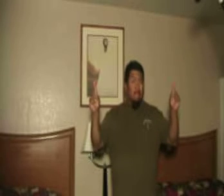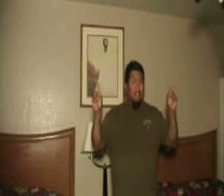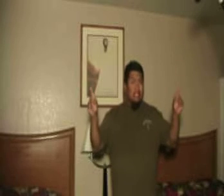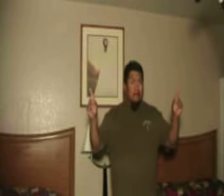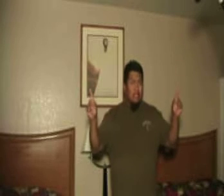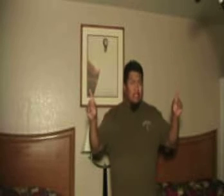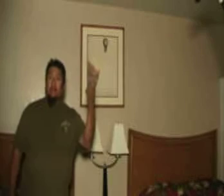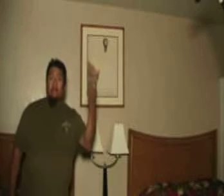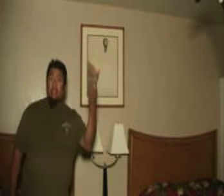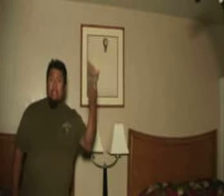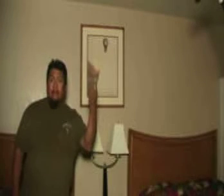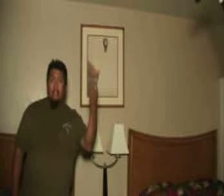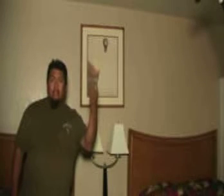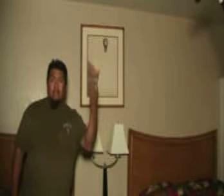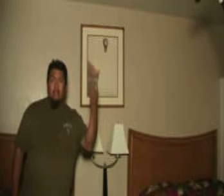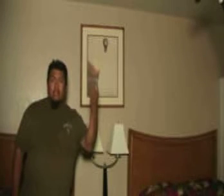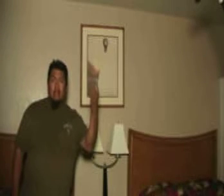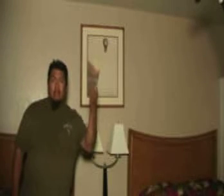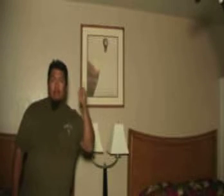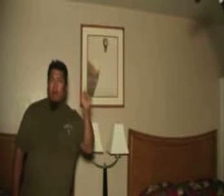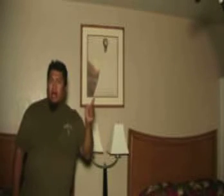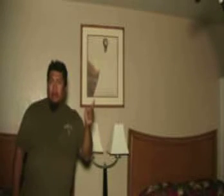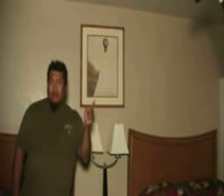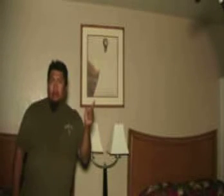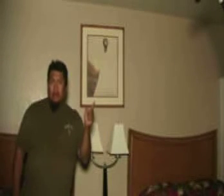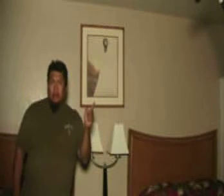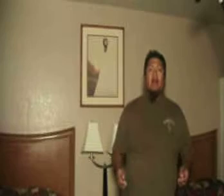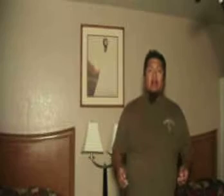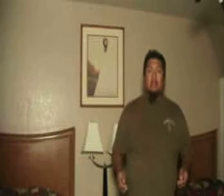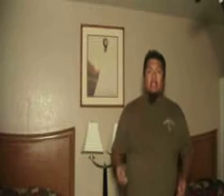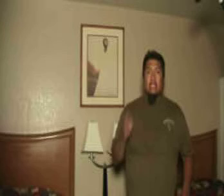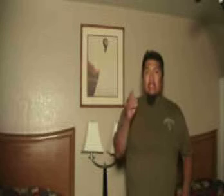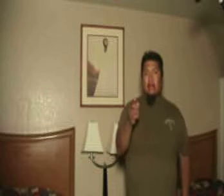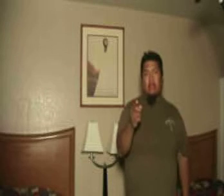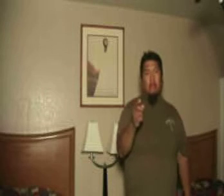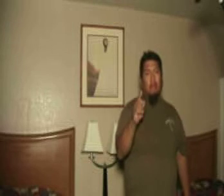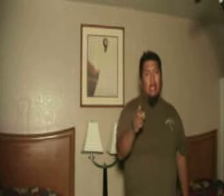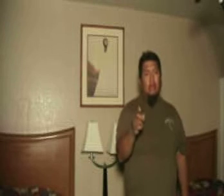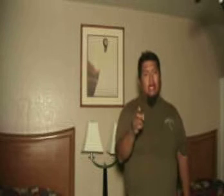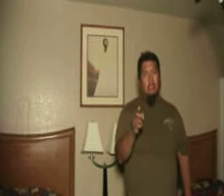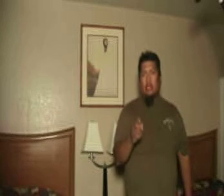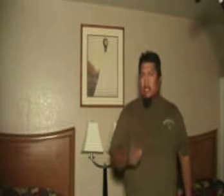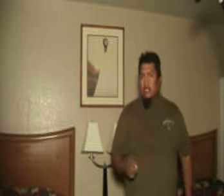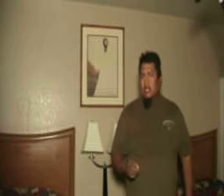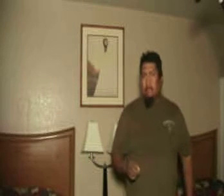different series the first series is called Bob Thunder Bob Thunder is a character made by JoeNationTV